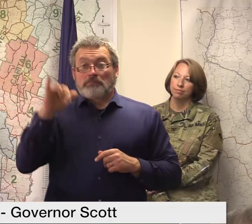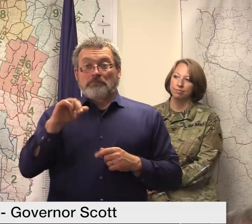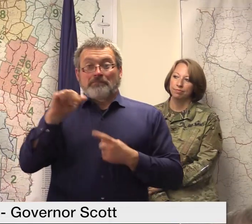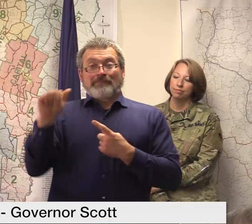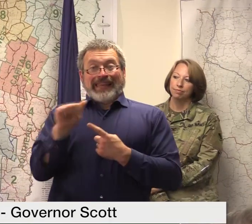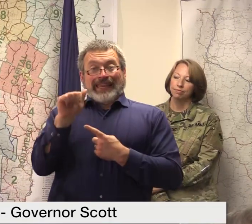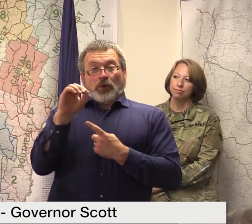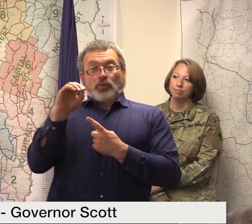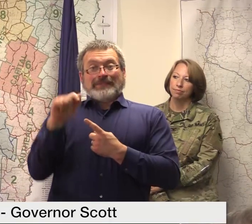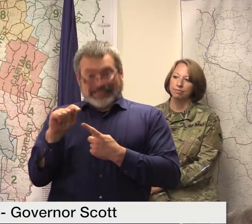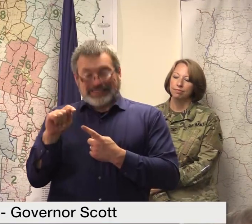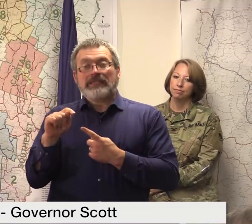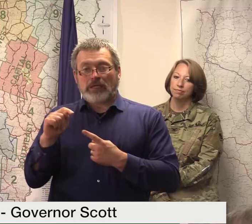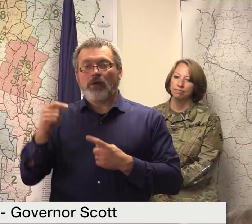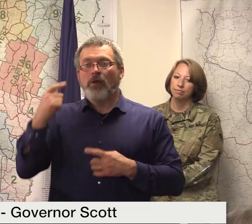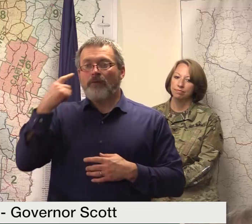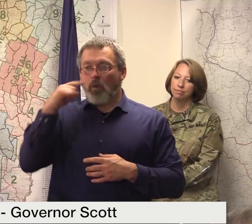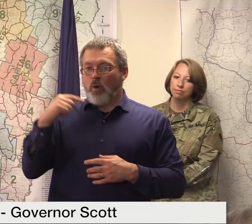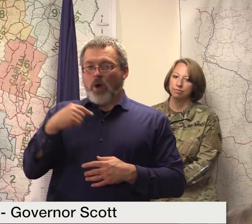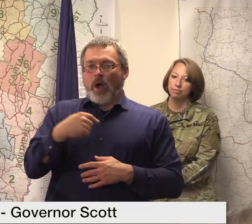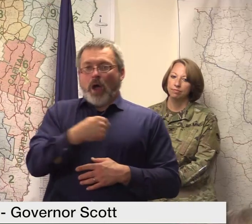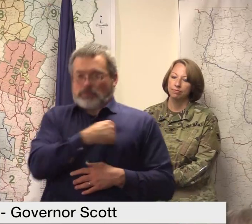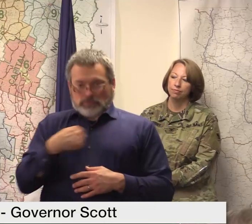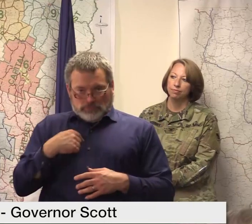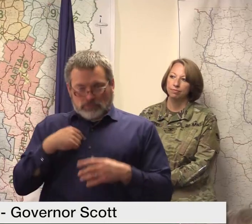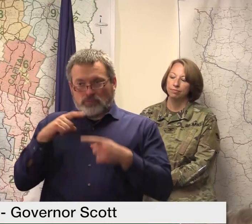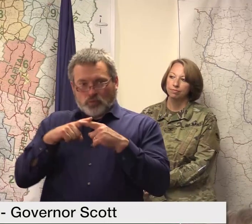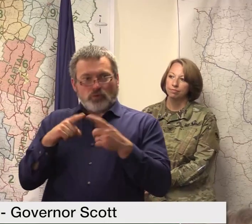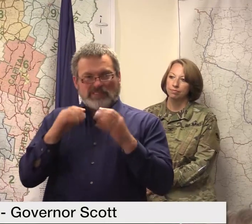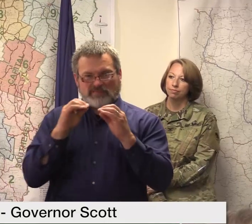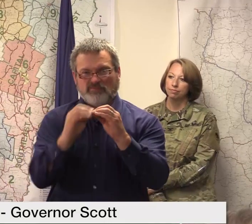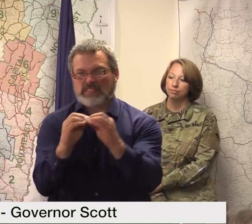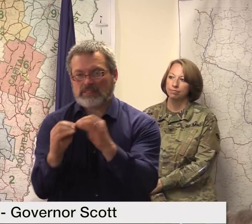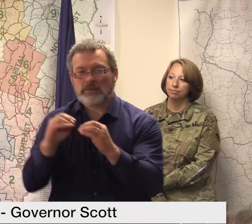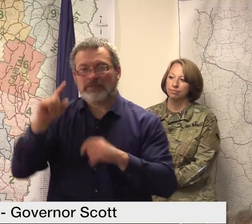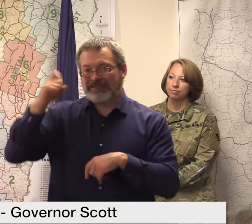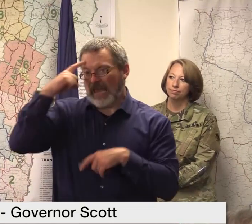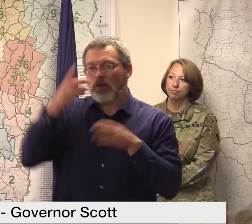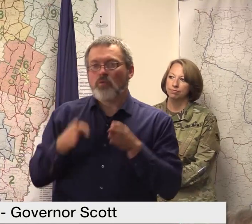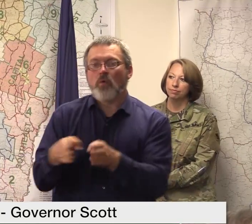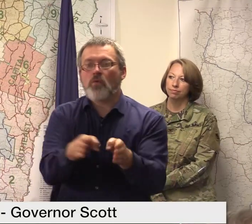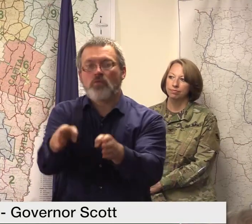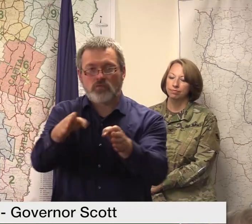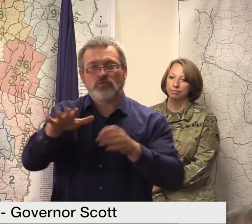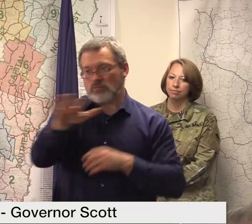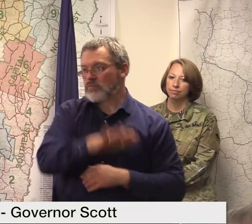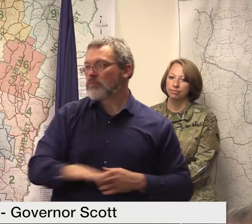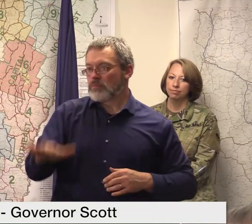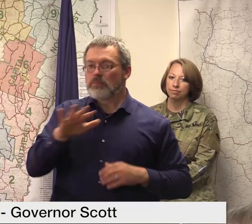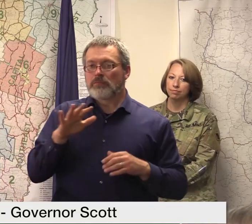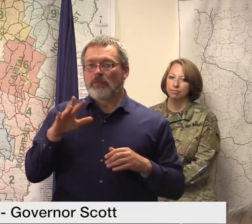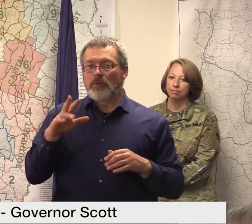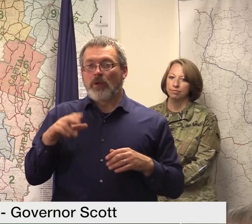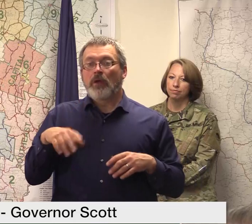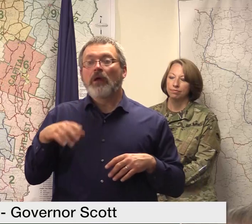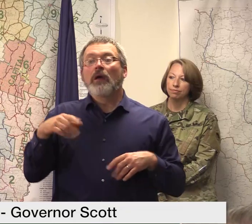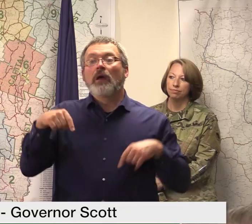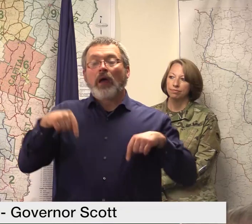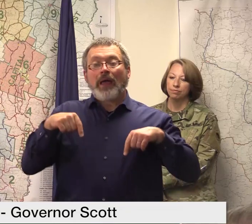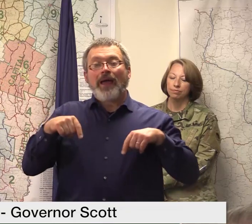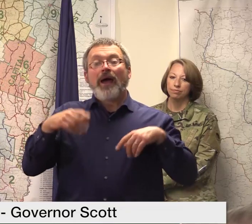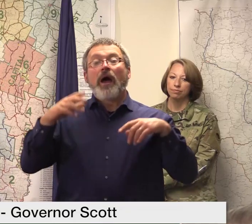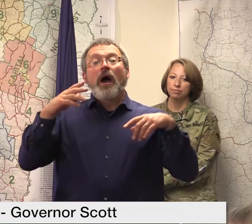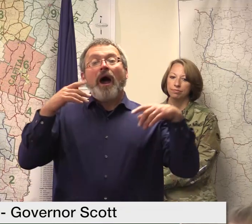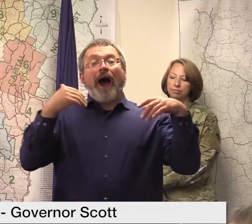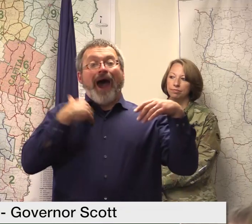point on state owned roads which again our funding comes through the Federal Highway Administration not